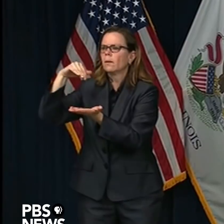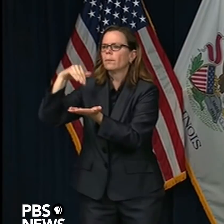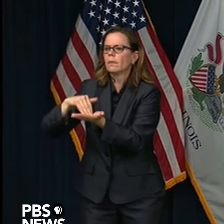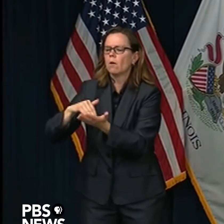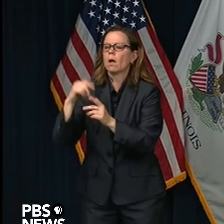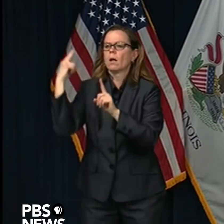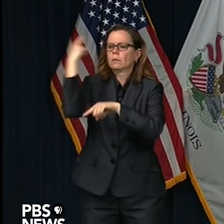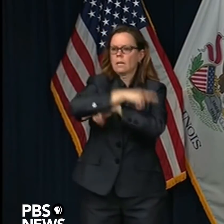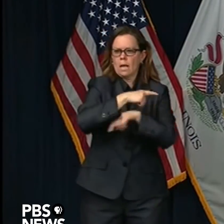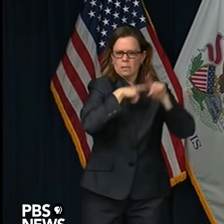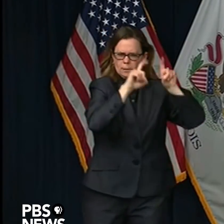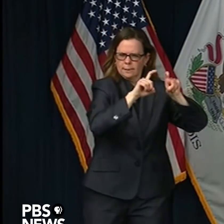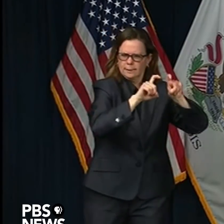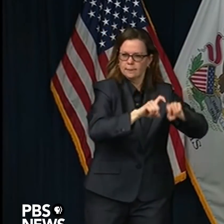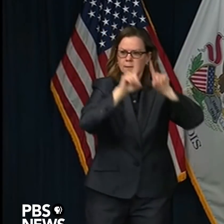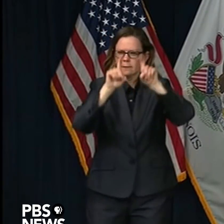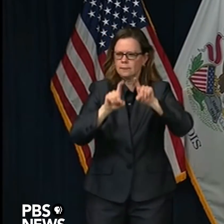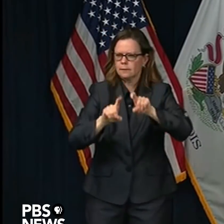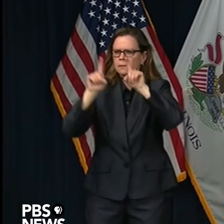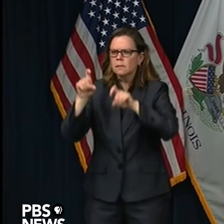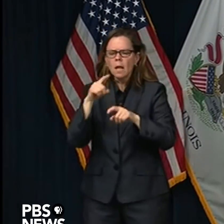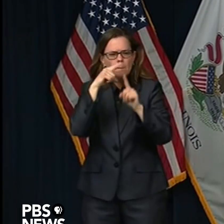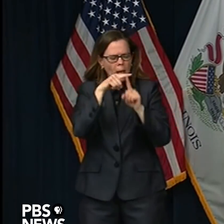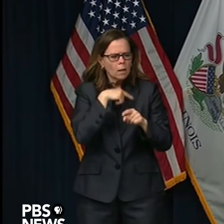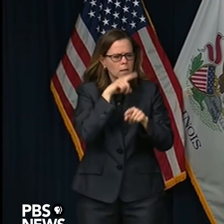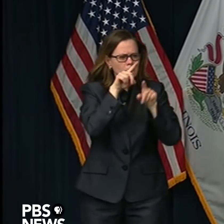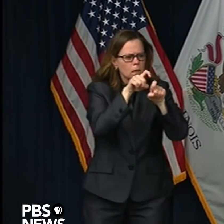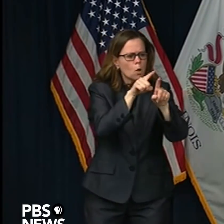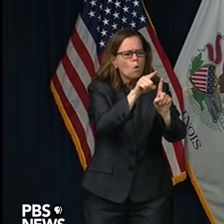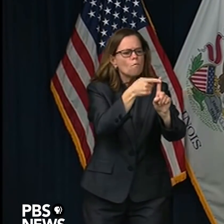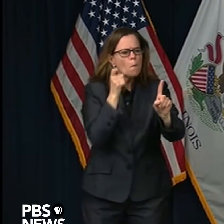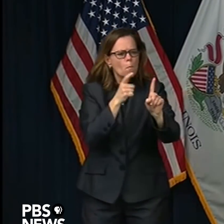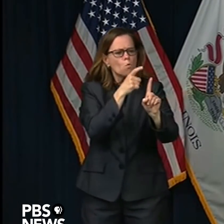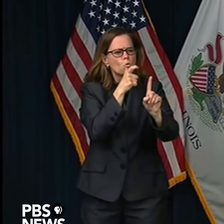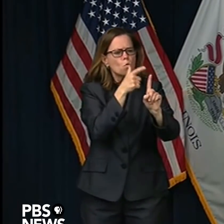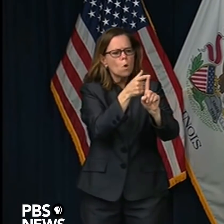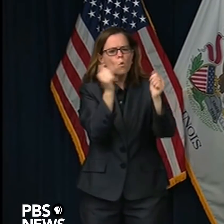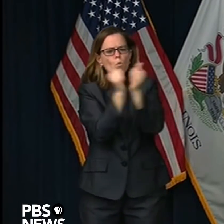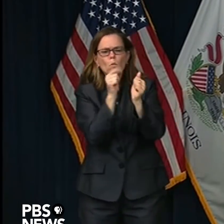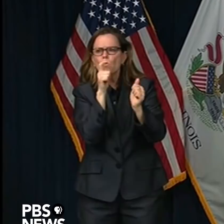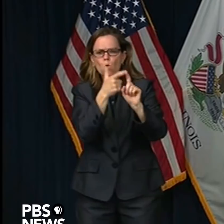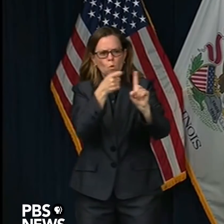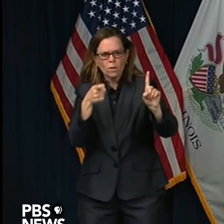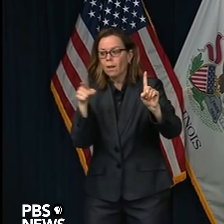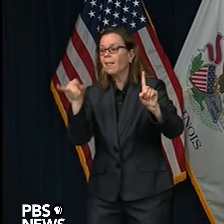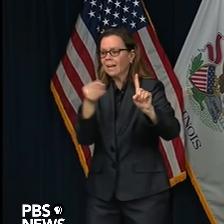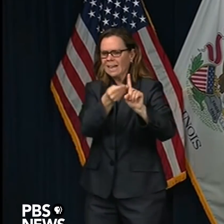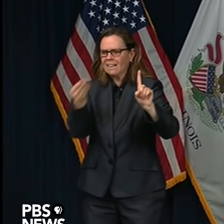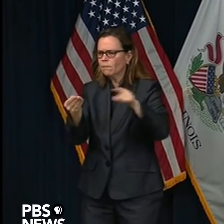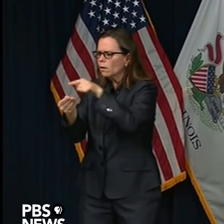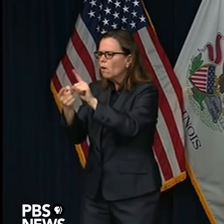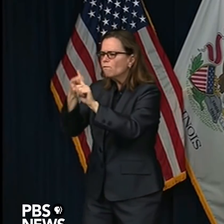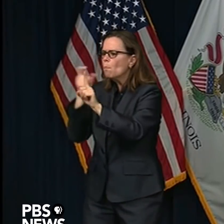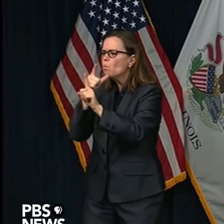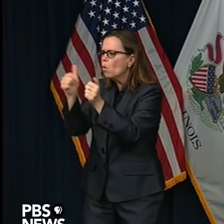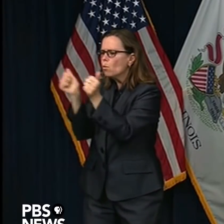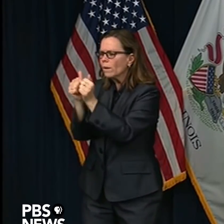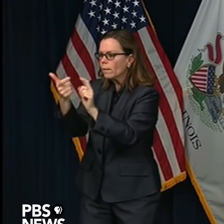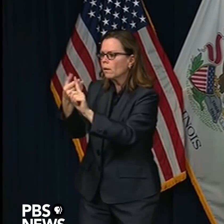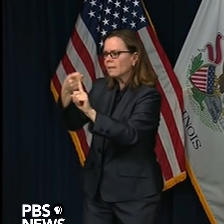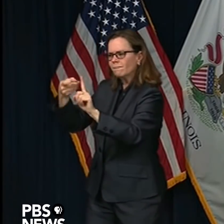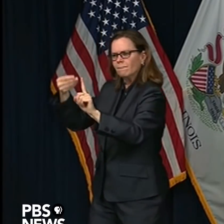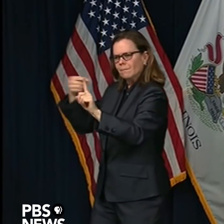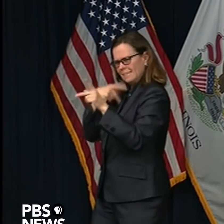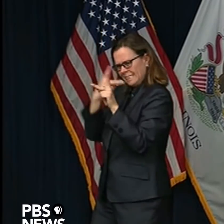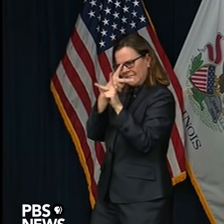Governor Baker did with regard to creating a core of people who do that, and I think that's something